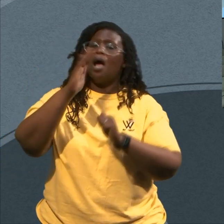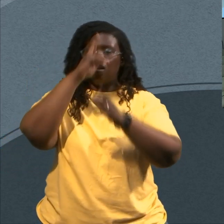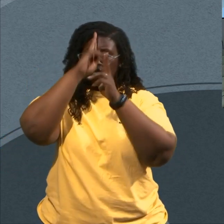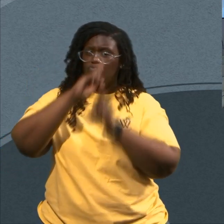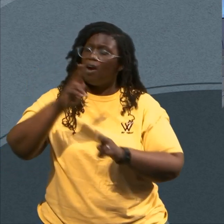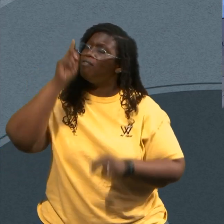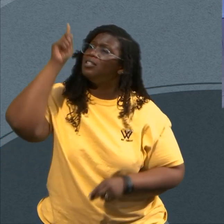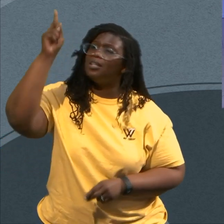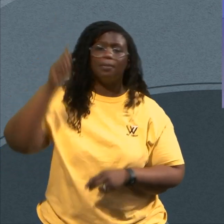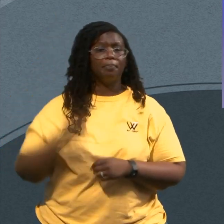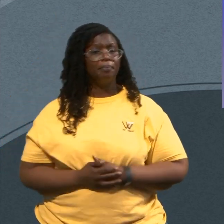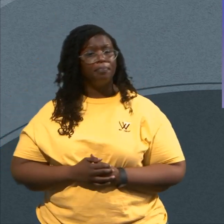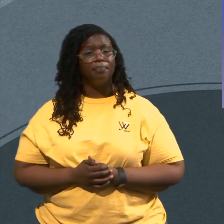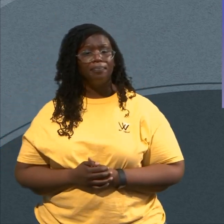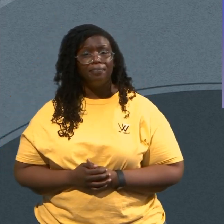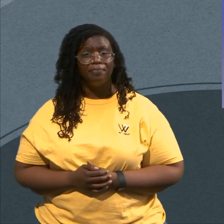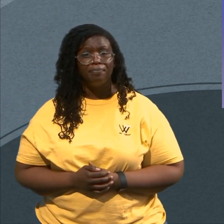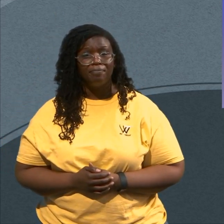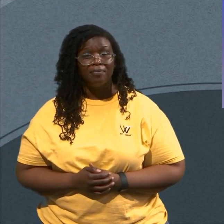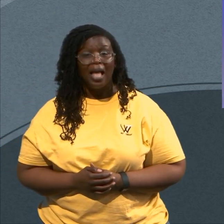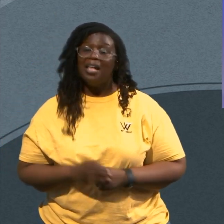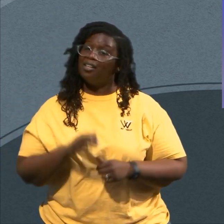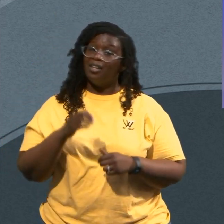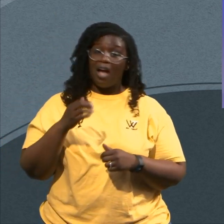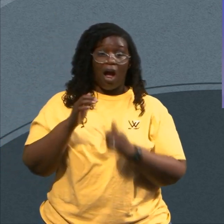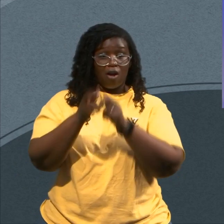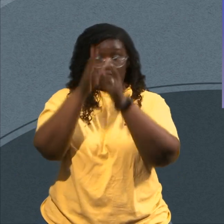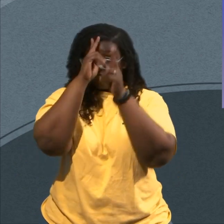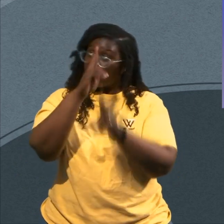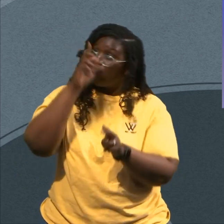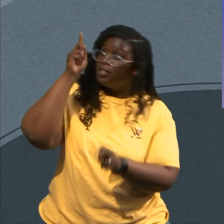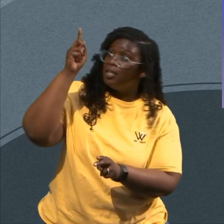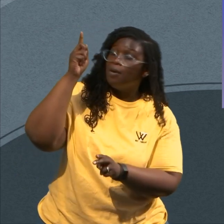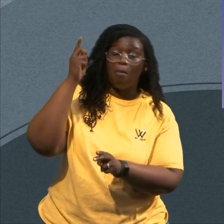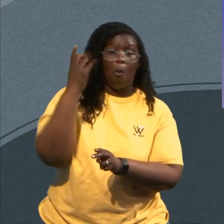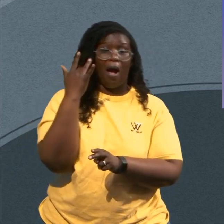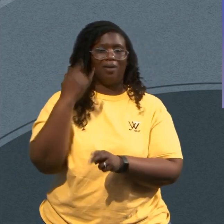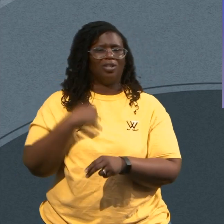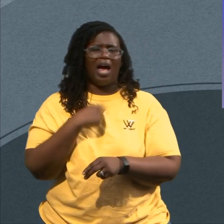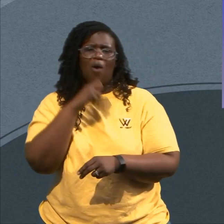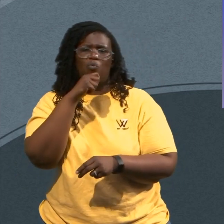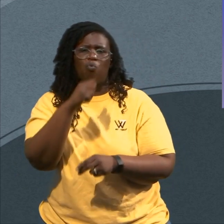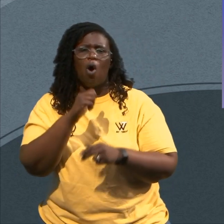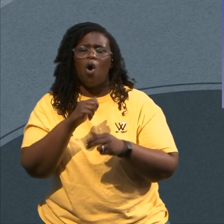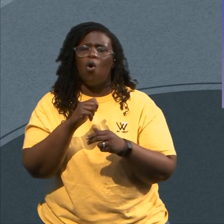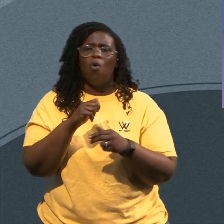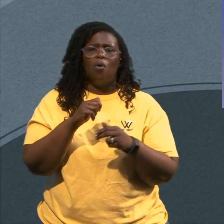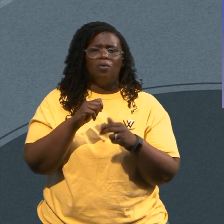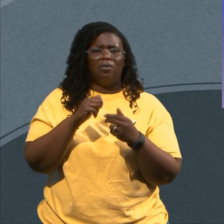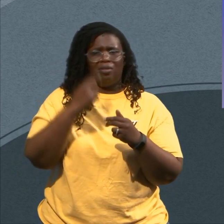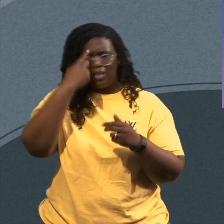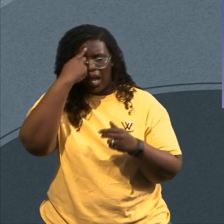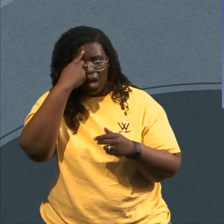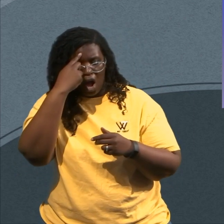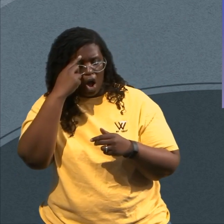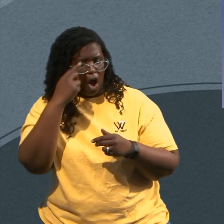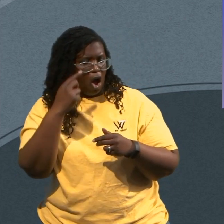Somebody Shout This Is Keeping Me From Going Blind God Is The One Y'all Y'all When I Hit